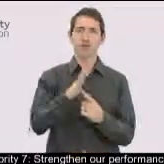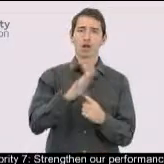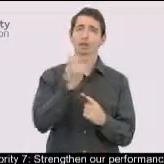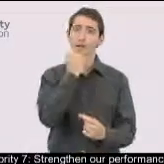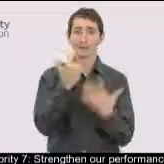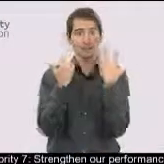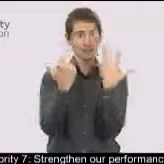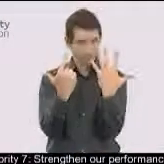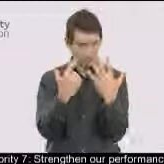Priority 7.